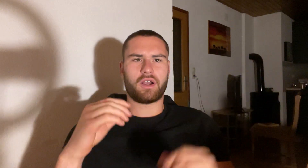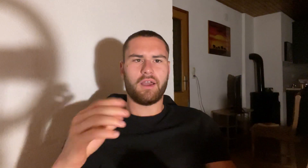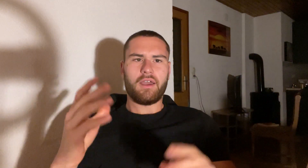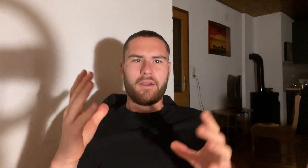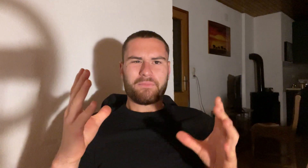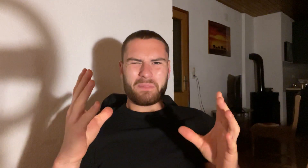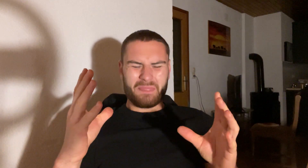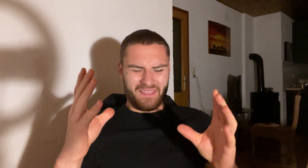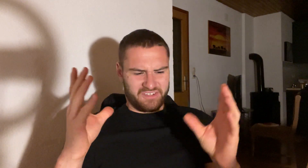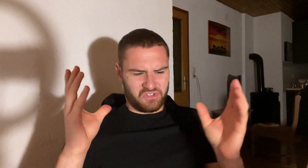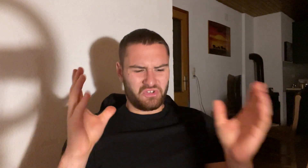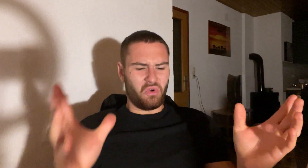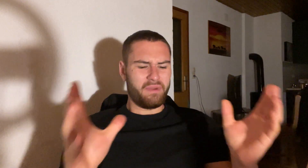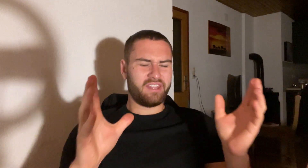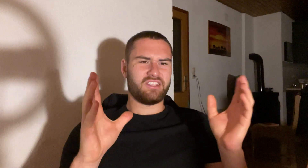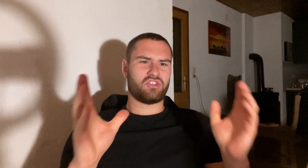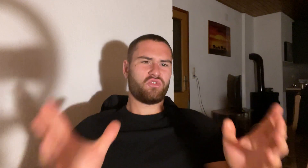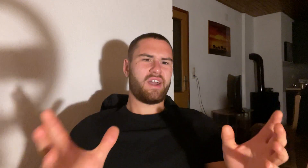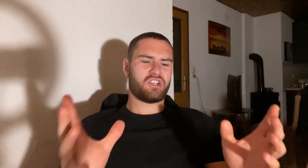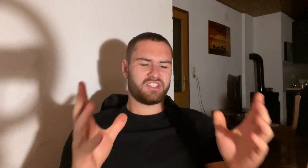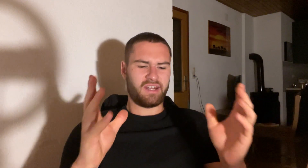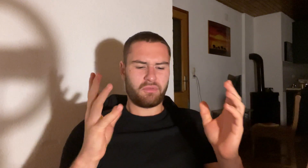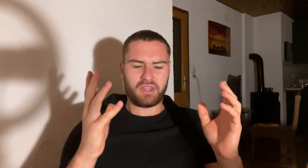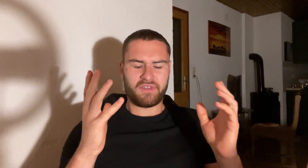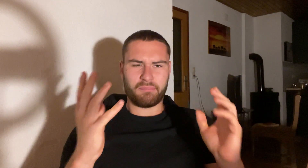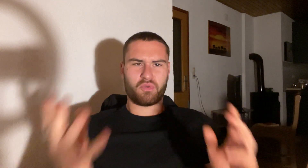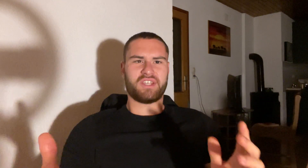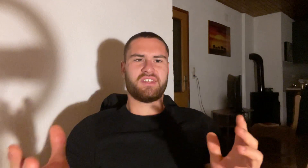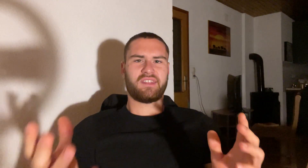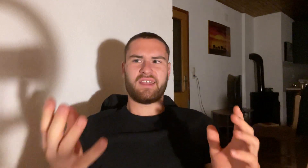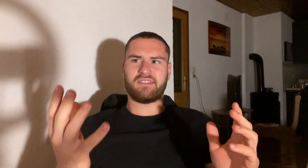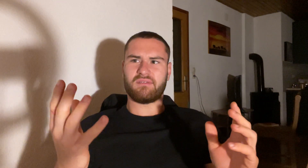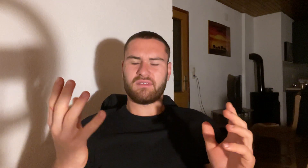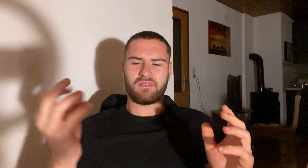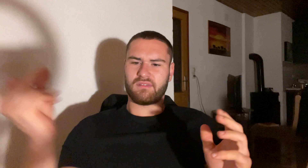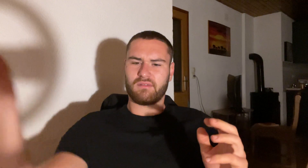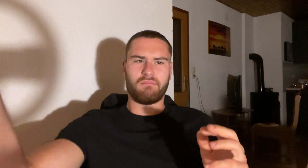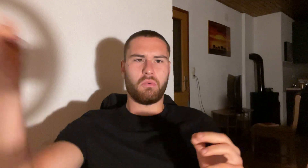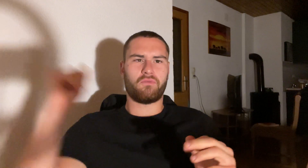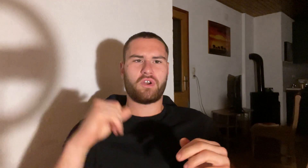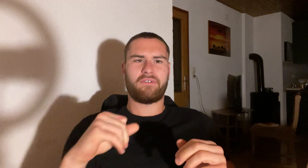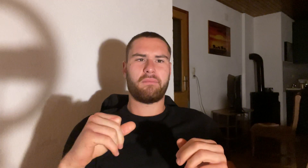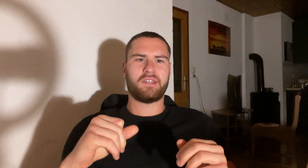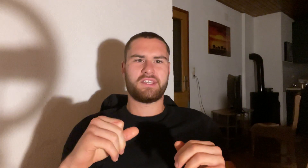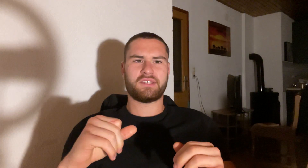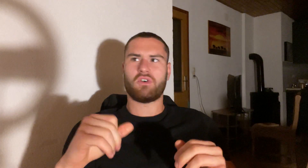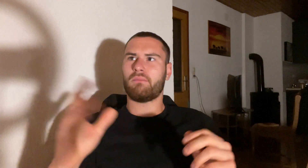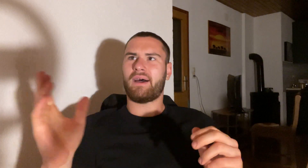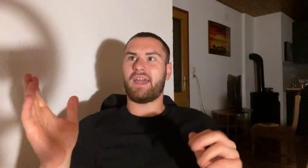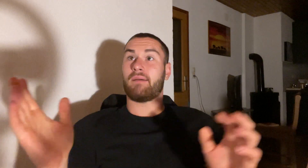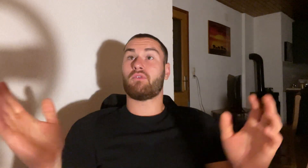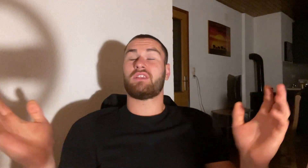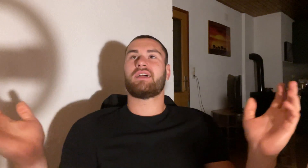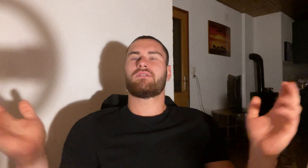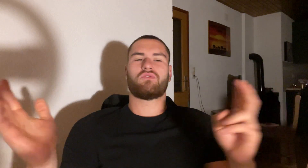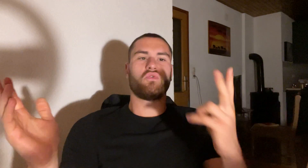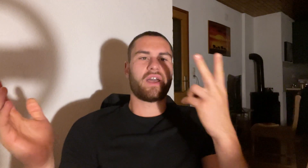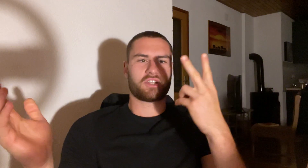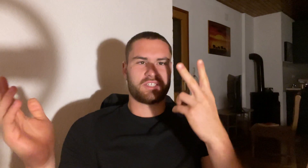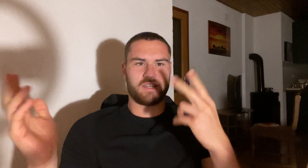so many distractions and I'm not even a present and boom 45 minutes has gone by and I'm one of done two exercises